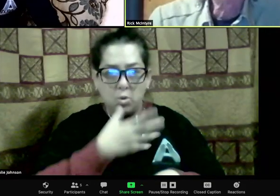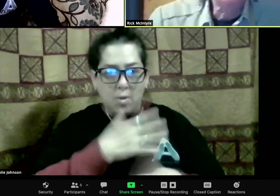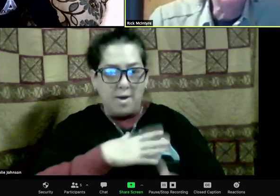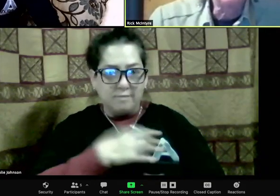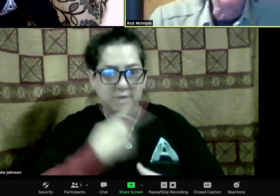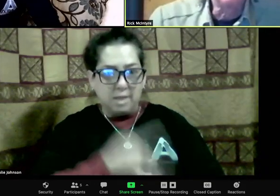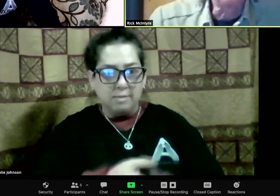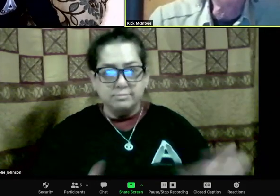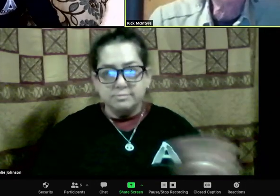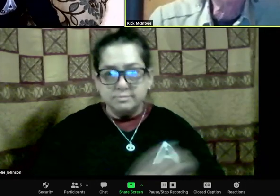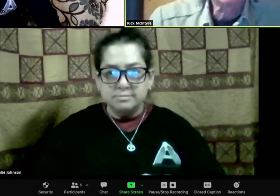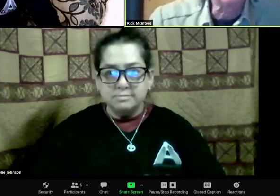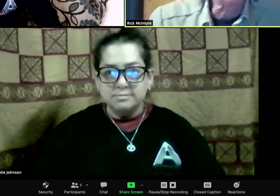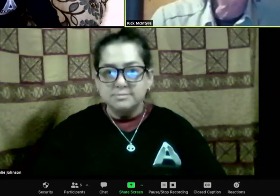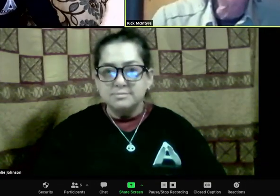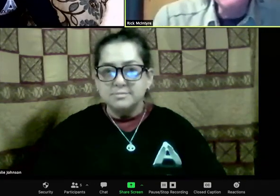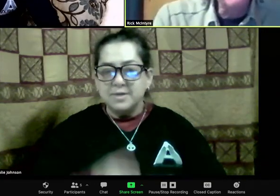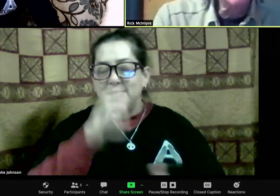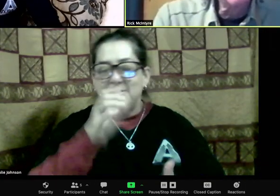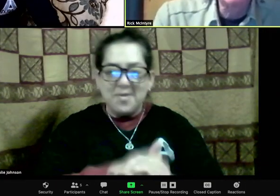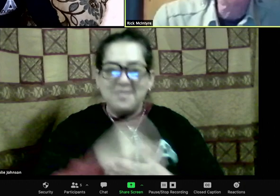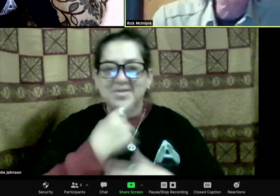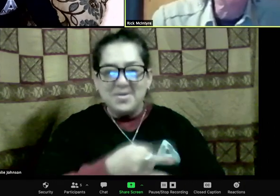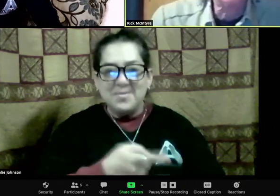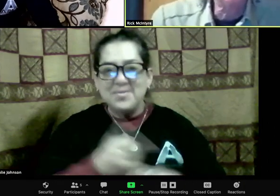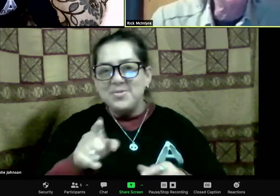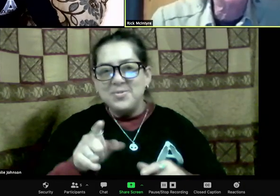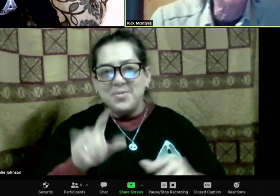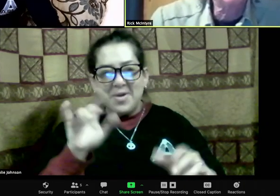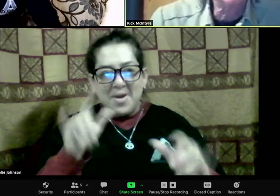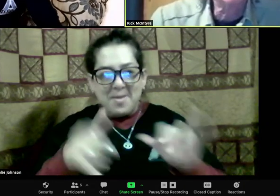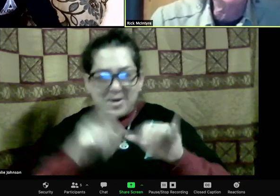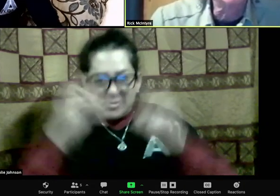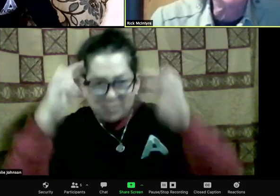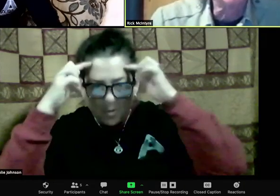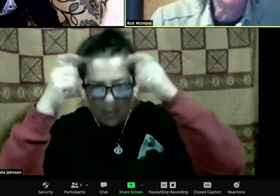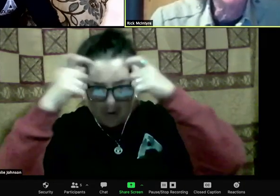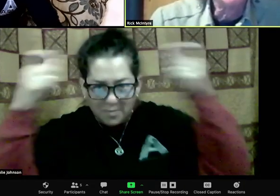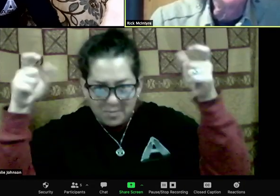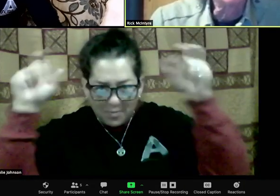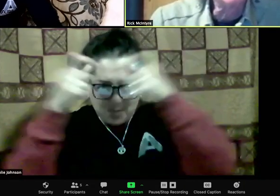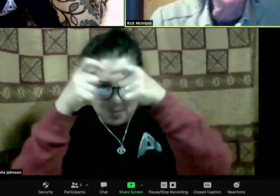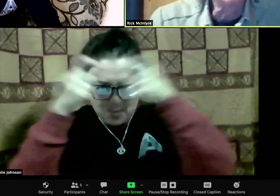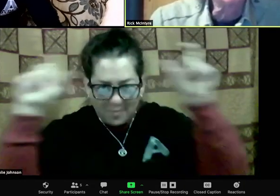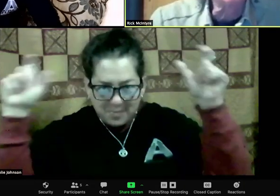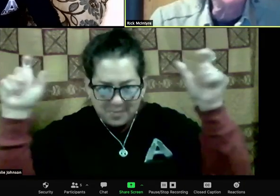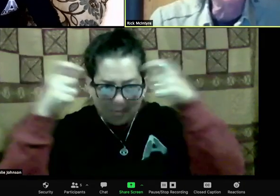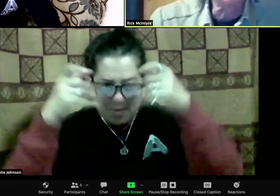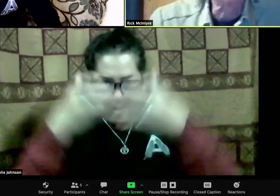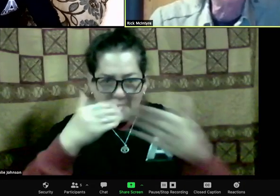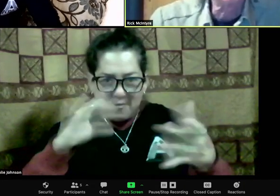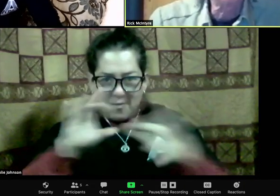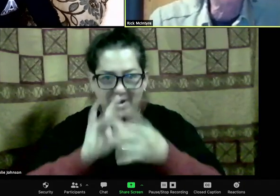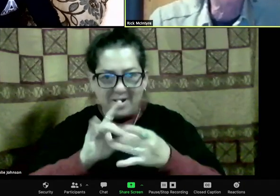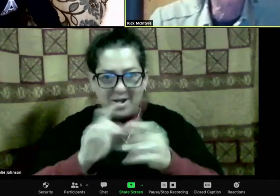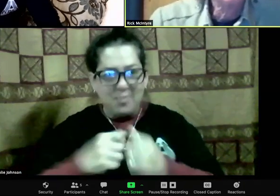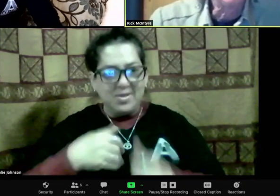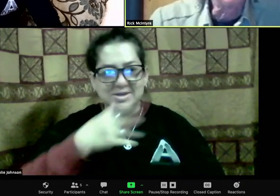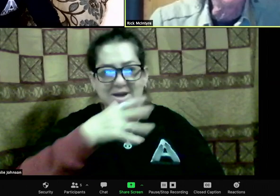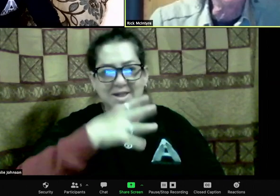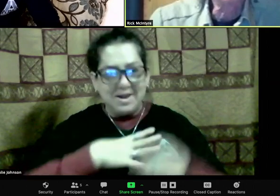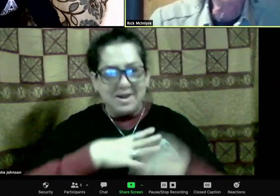don't really have to do all that much during their living. Now, maybe Steve, you could get on this. Maybe your nonprofit